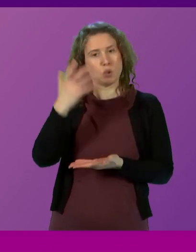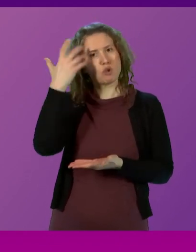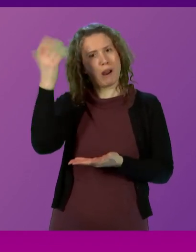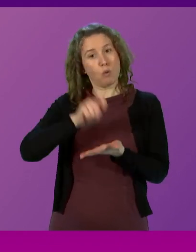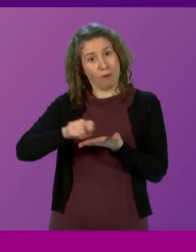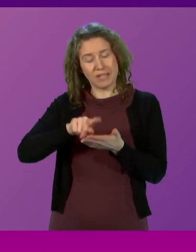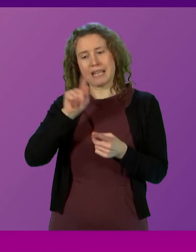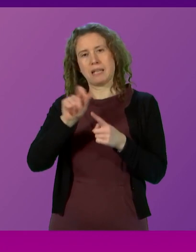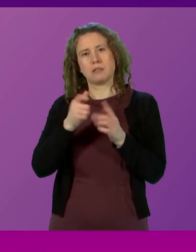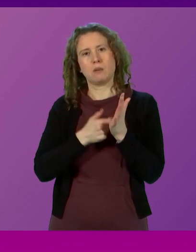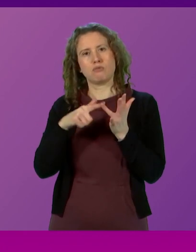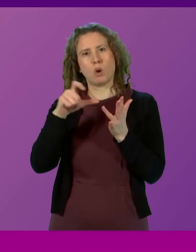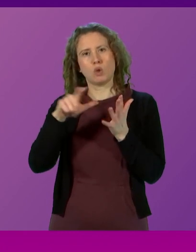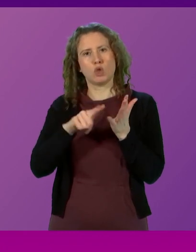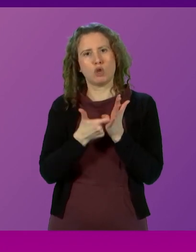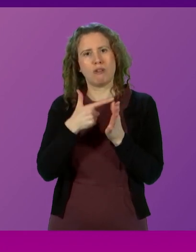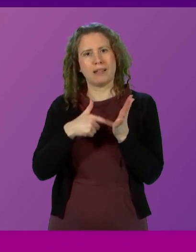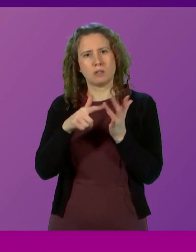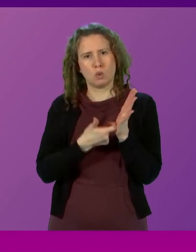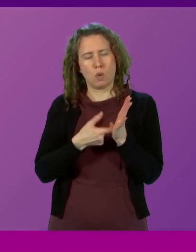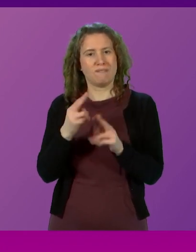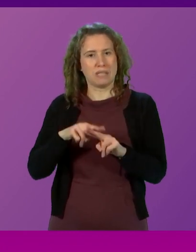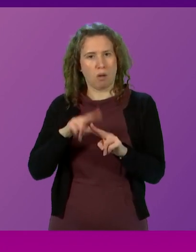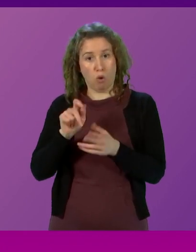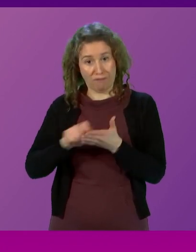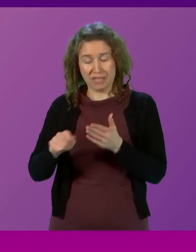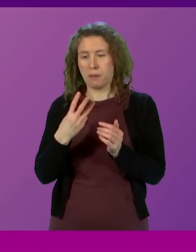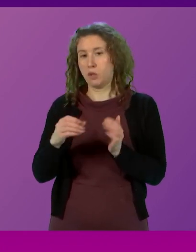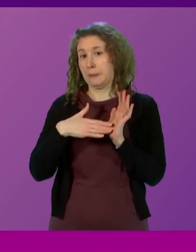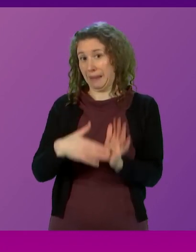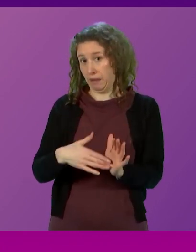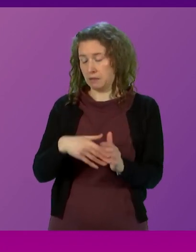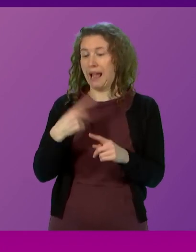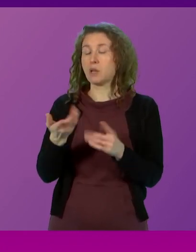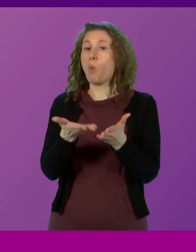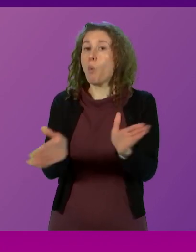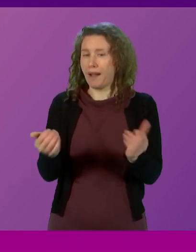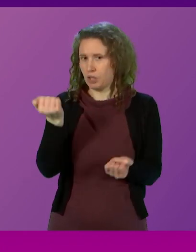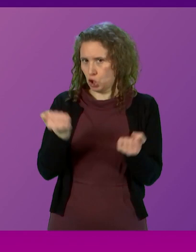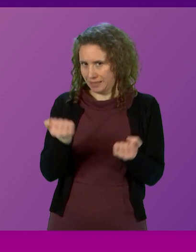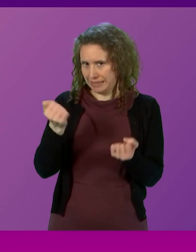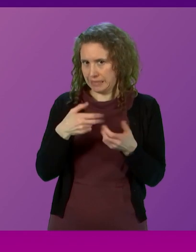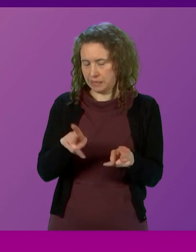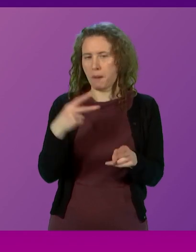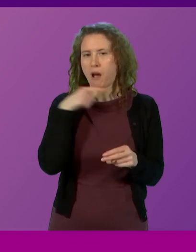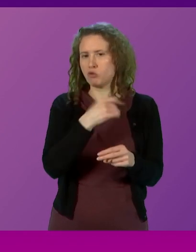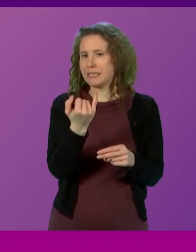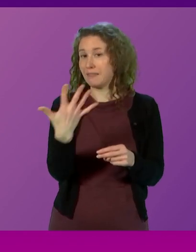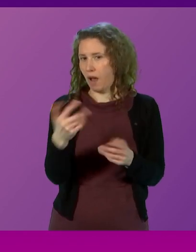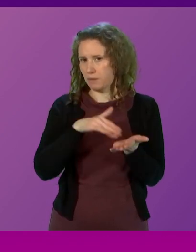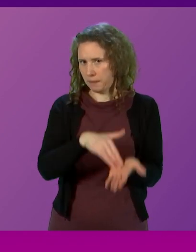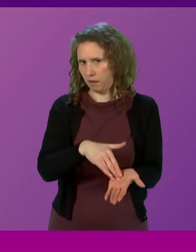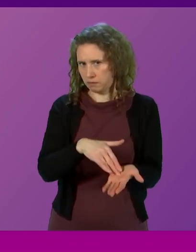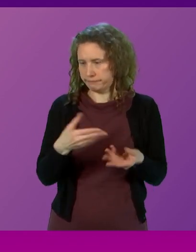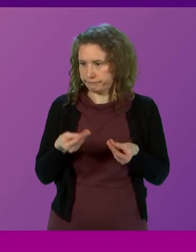Office and Procurator Fiscal Service by £13 million and to our wider justice system by £165 million.